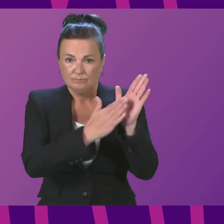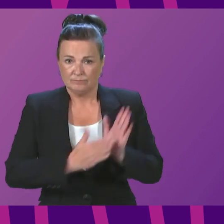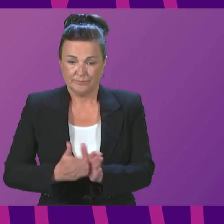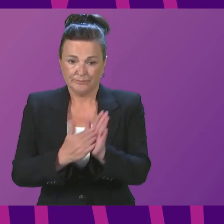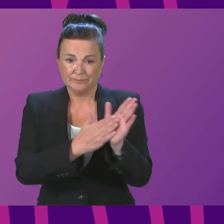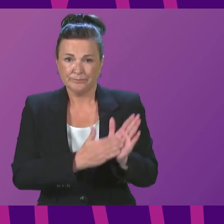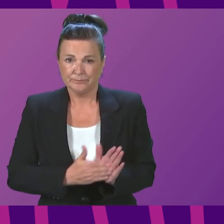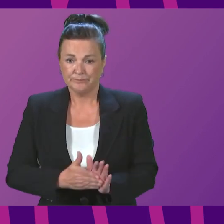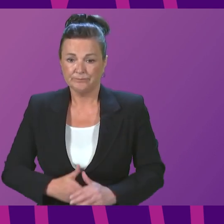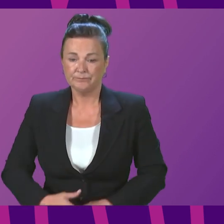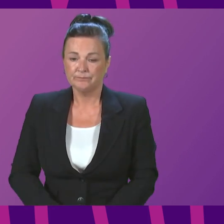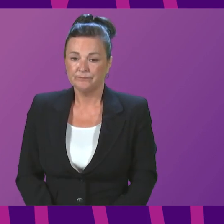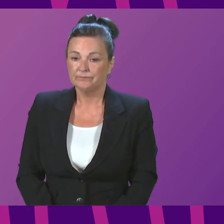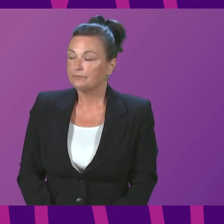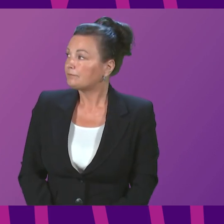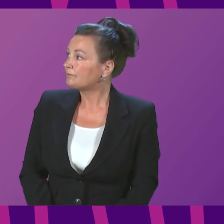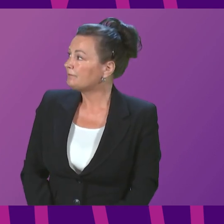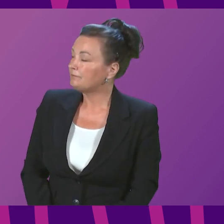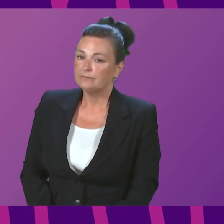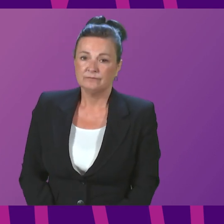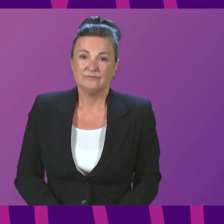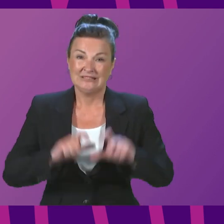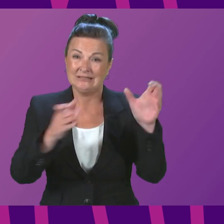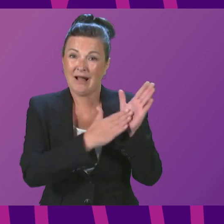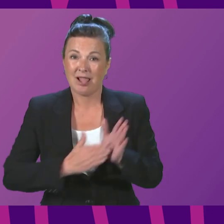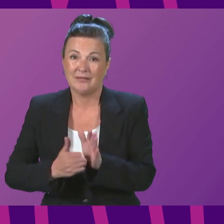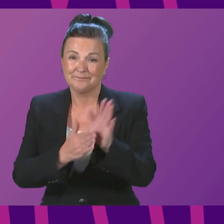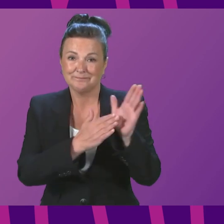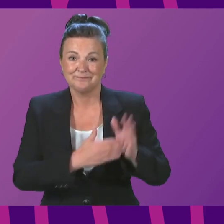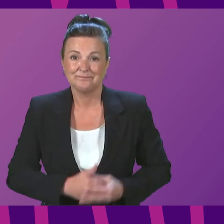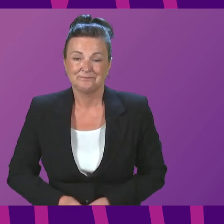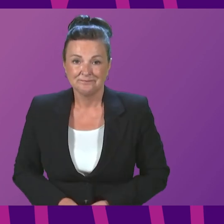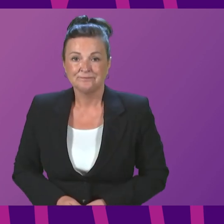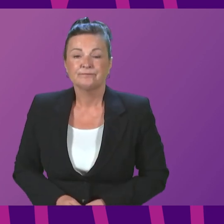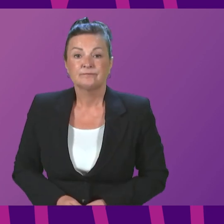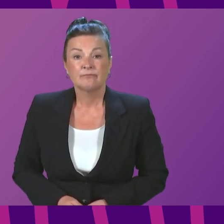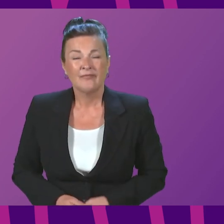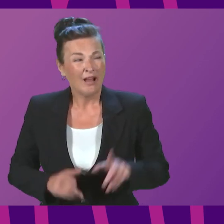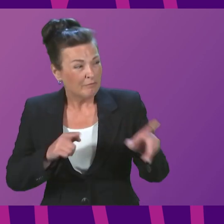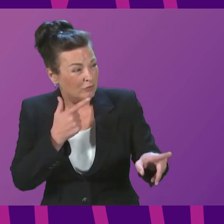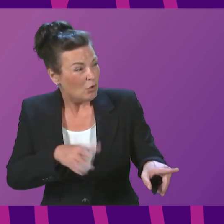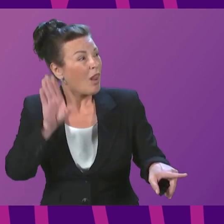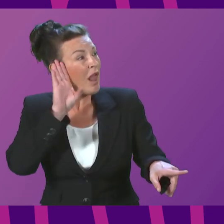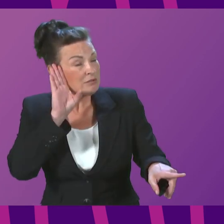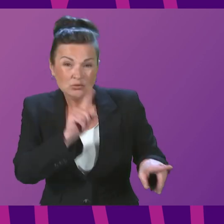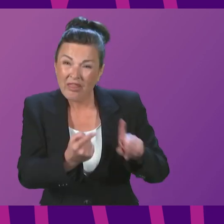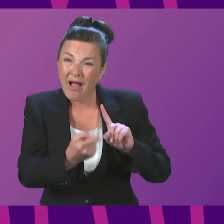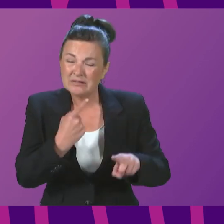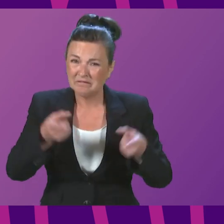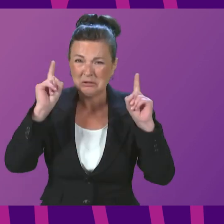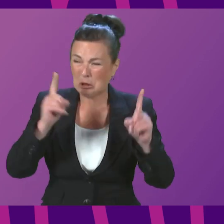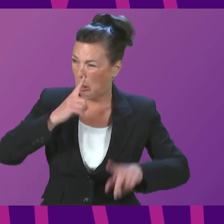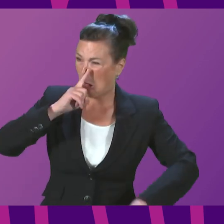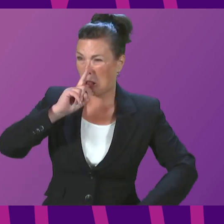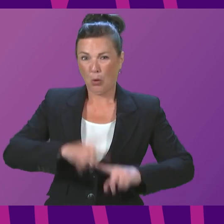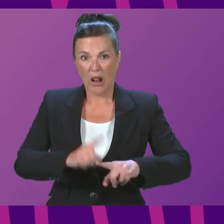if you listen to that answer from the First Minister, it is as if our